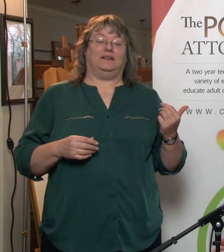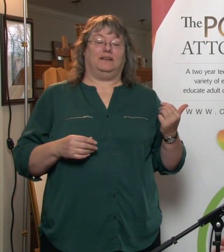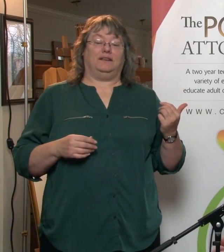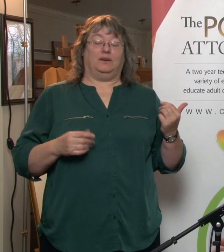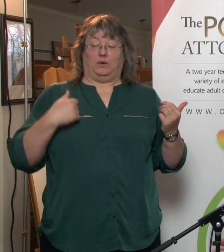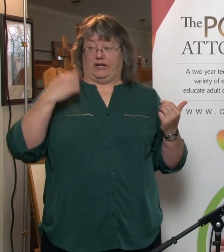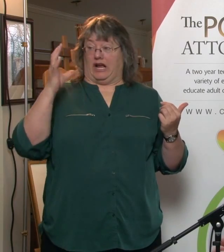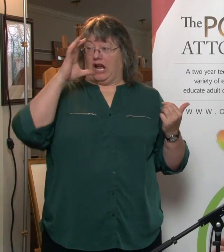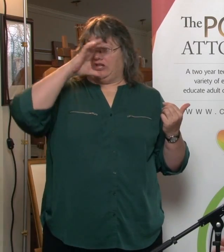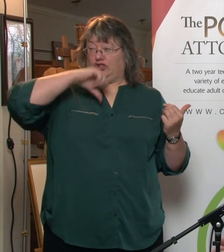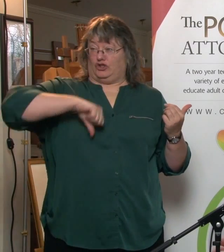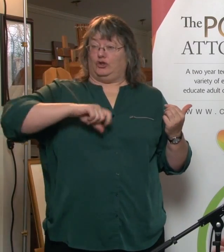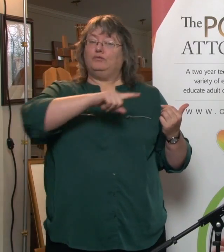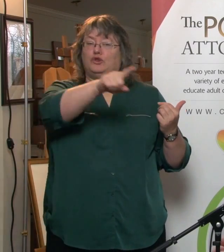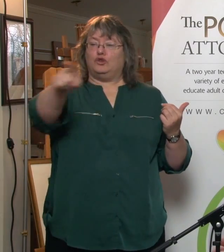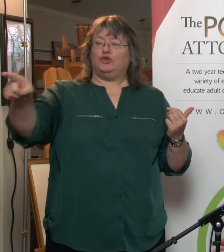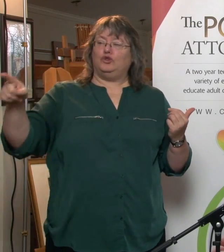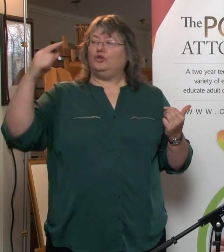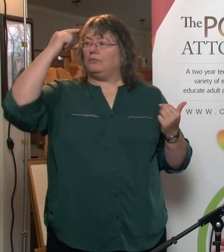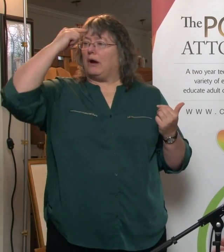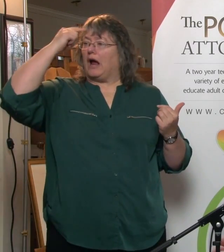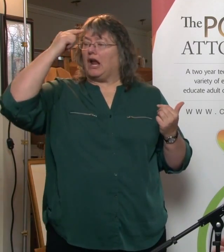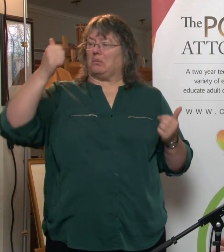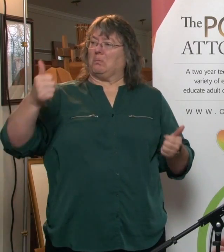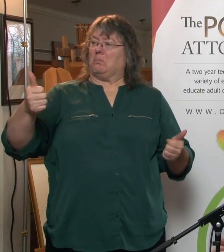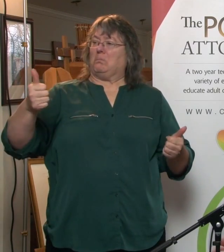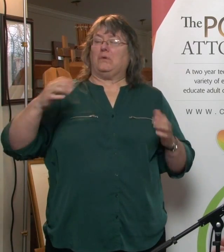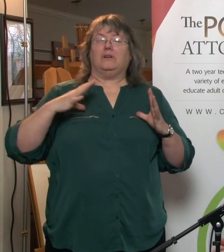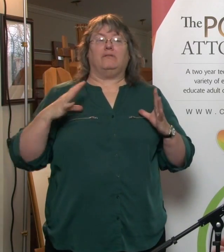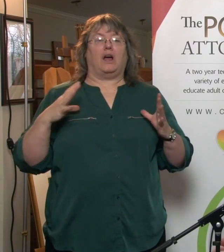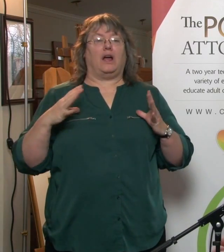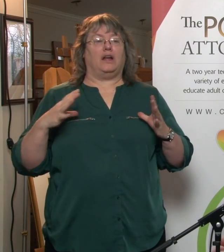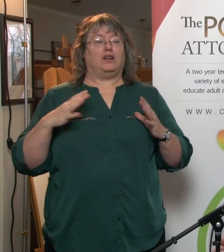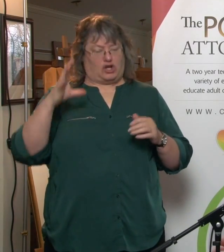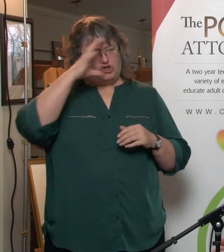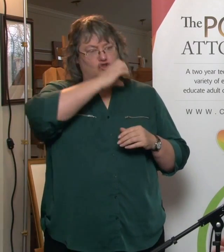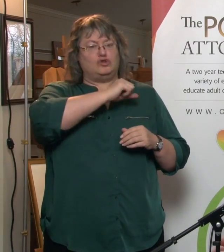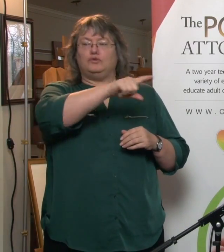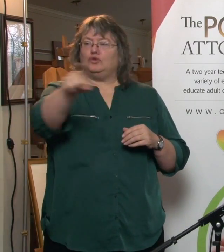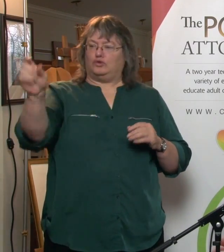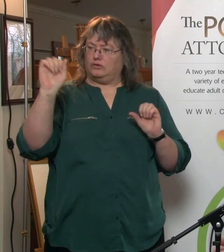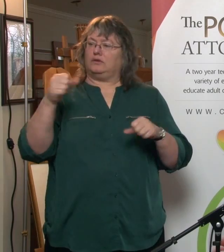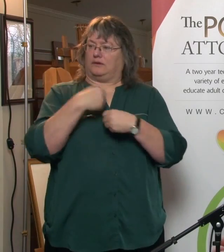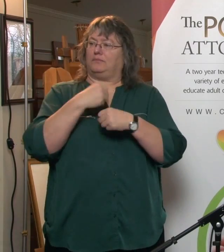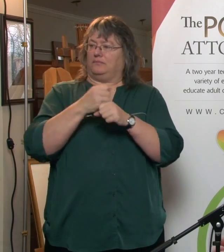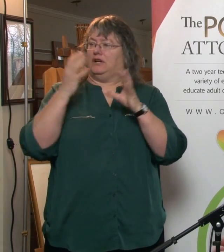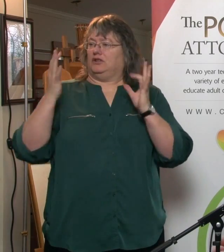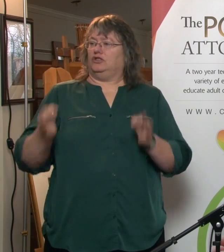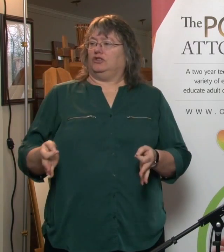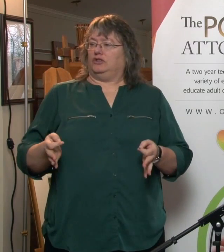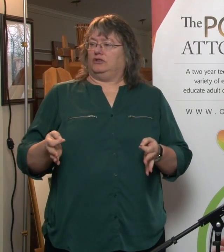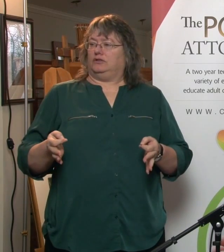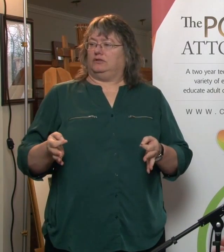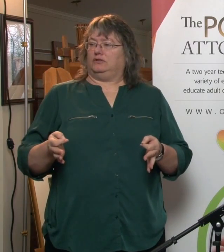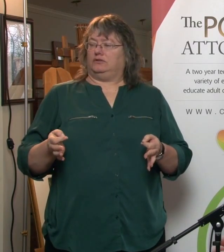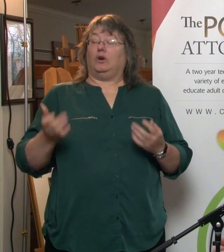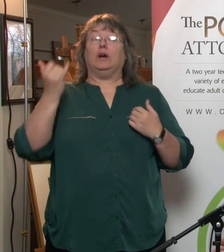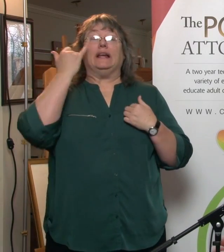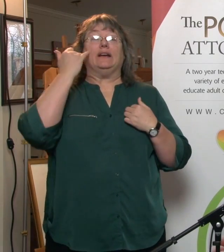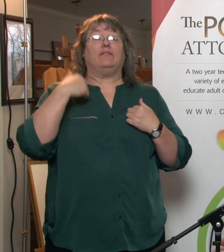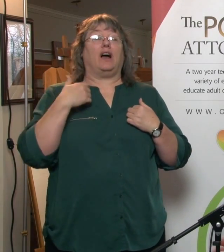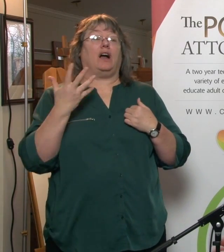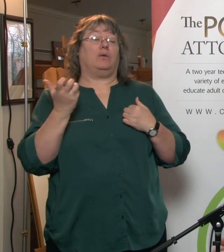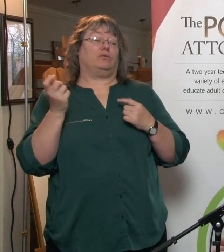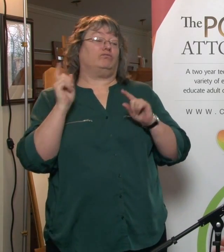that we all have capacity. So everyone sitting in this room, we are presumed to have capacity. So if I was to go do a will